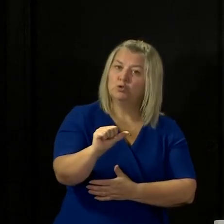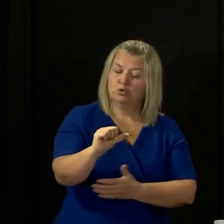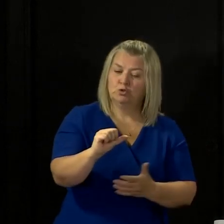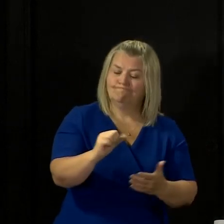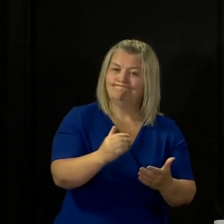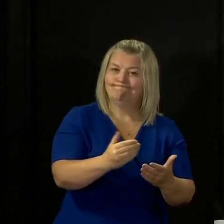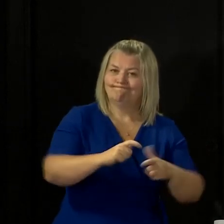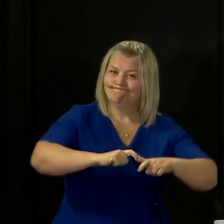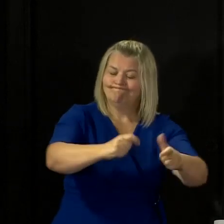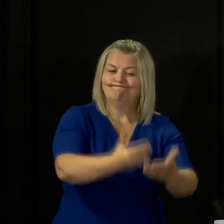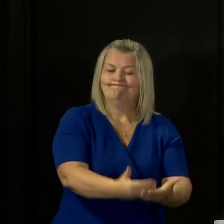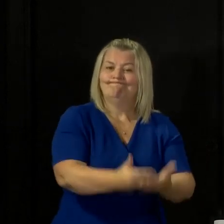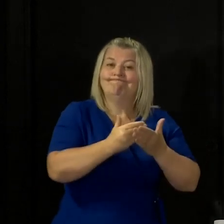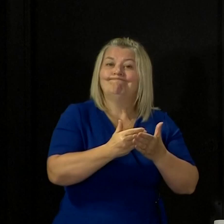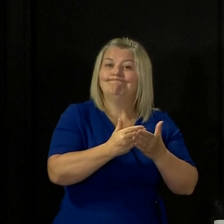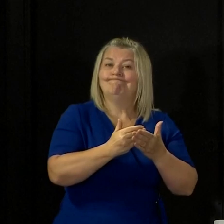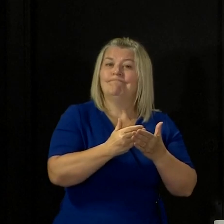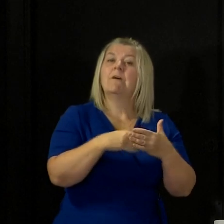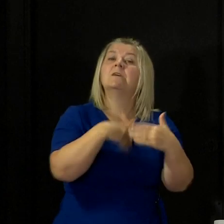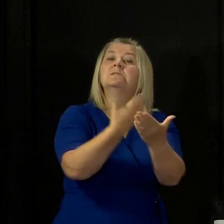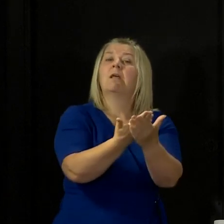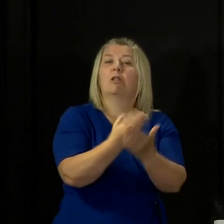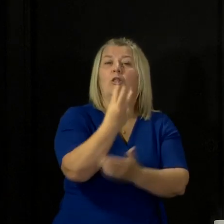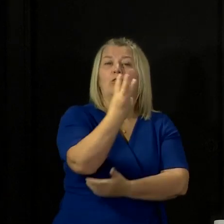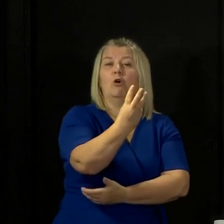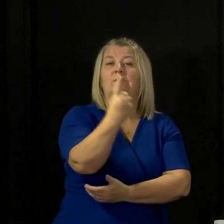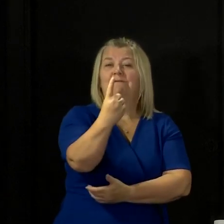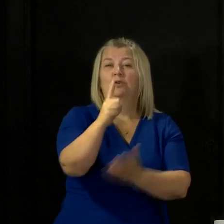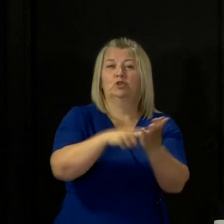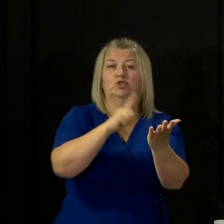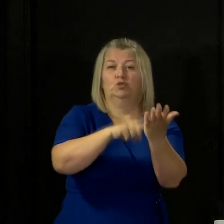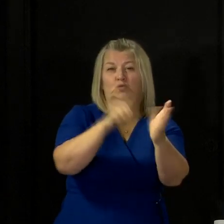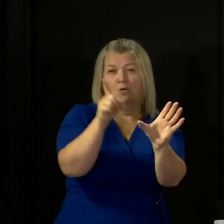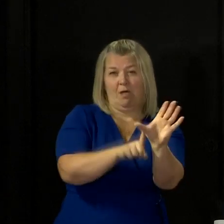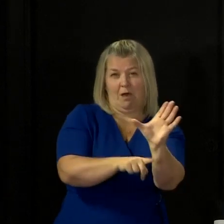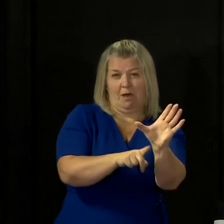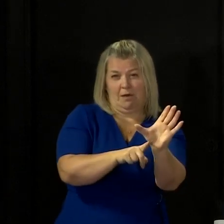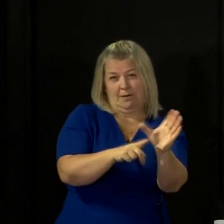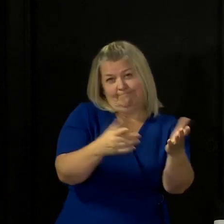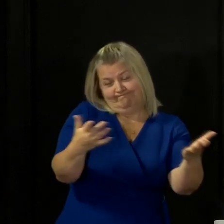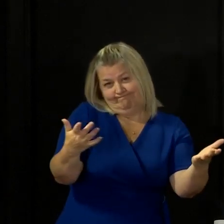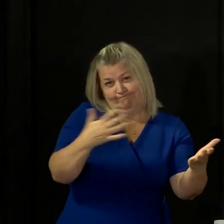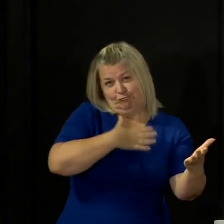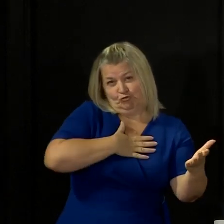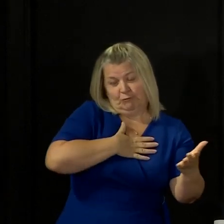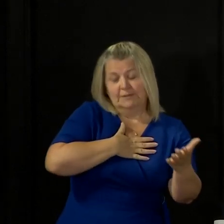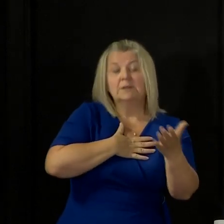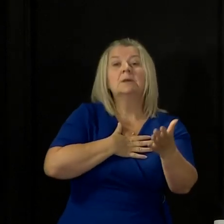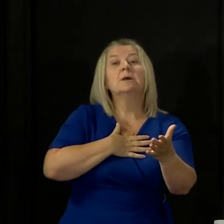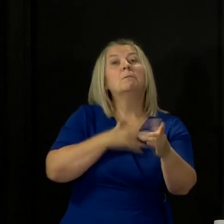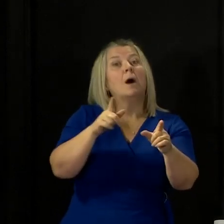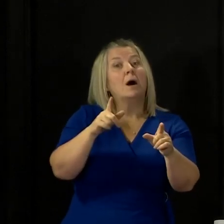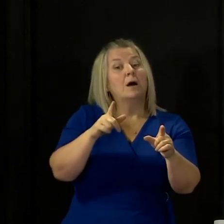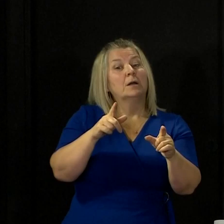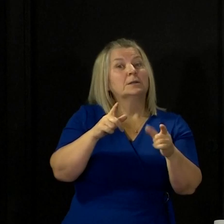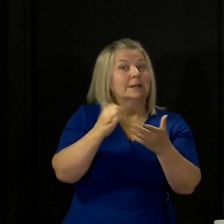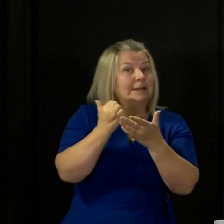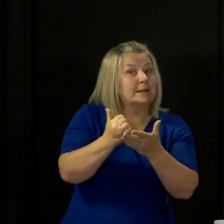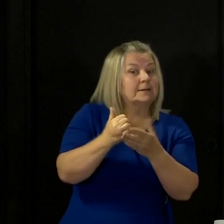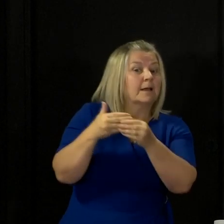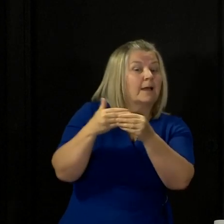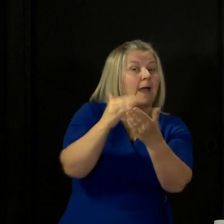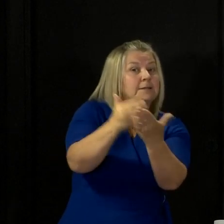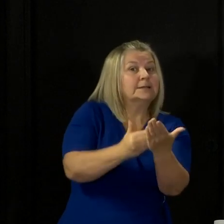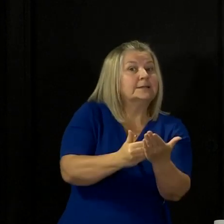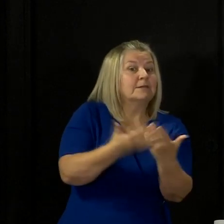31st of July. We are, however, likely to amend our current guidance so that from next week you can go outside